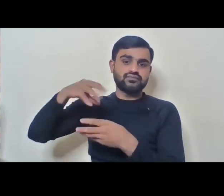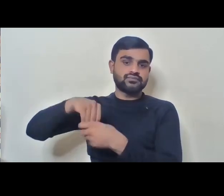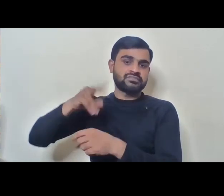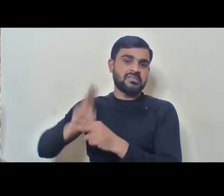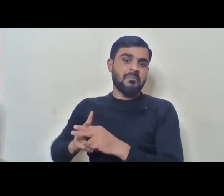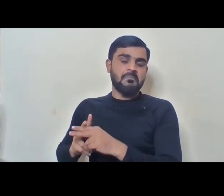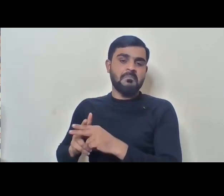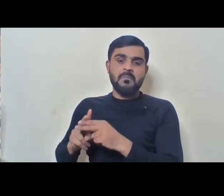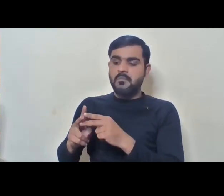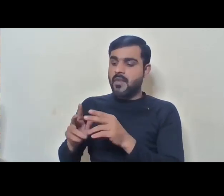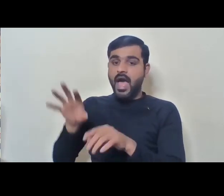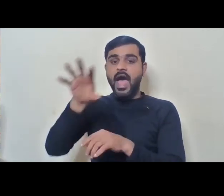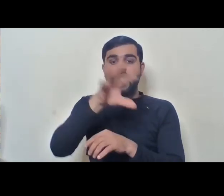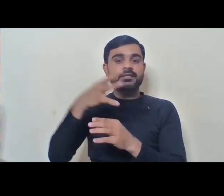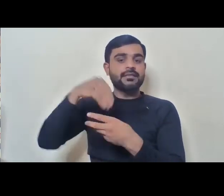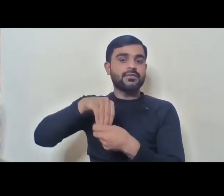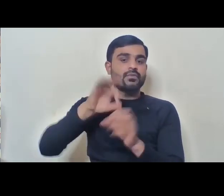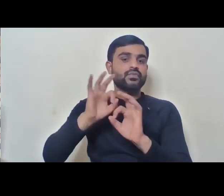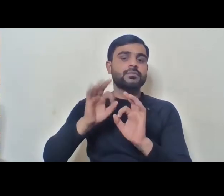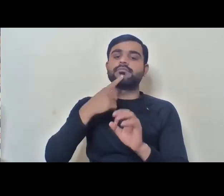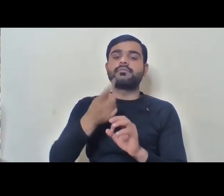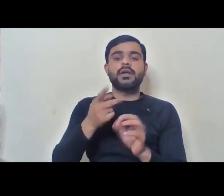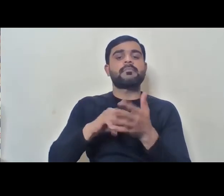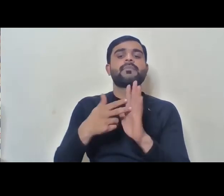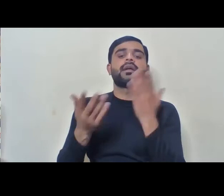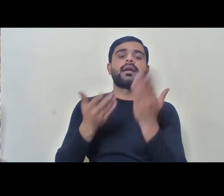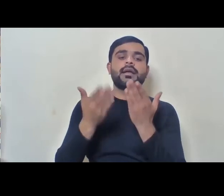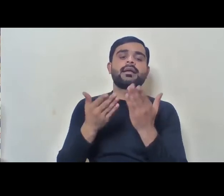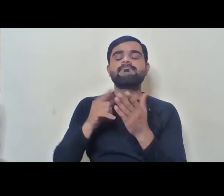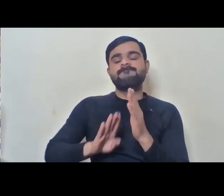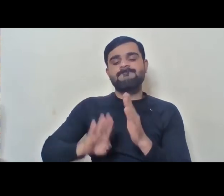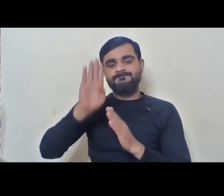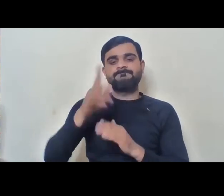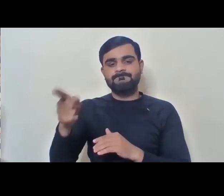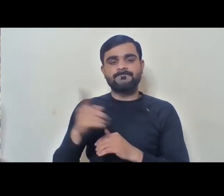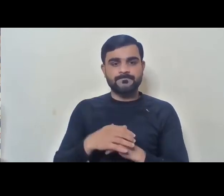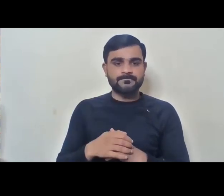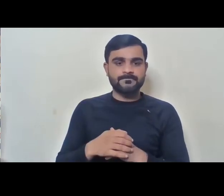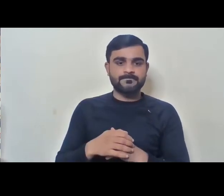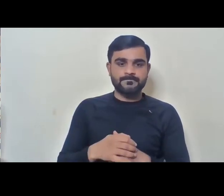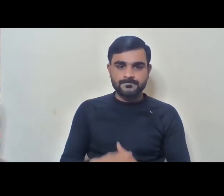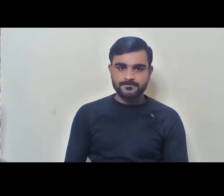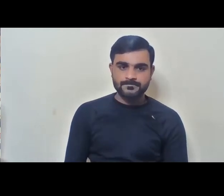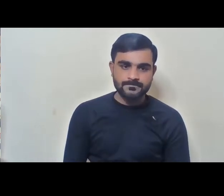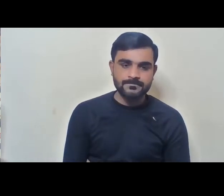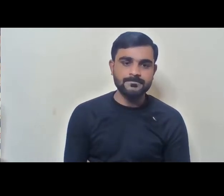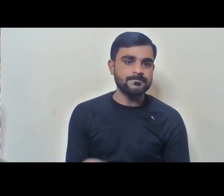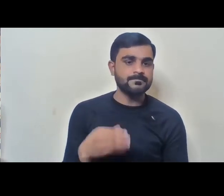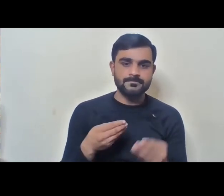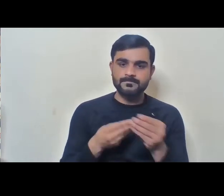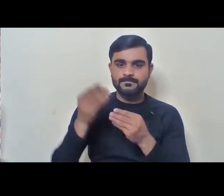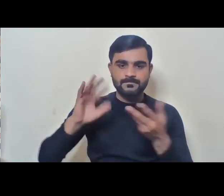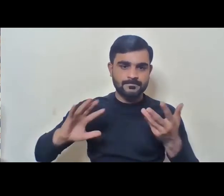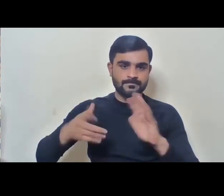so, think, you know, glad we raised it. I'll just raise quickly, briefly,